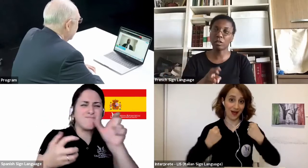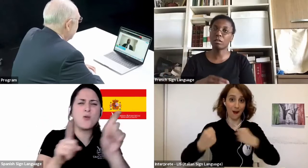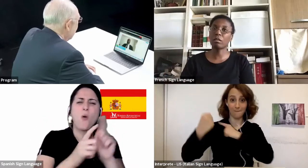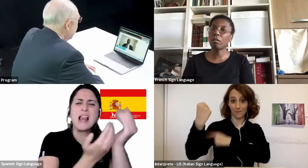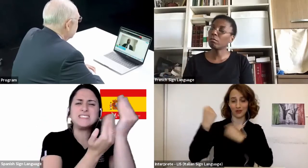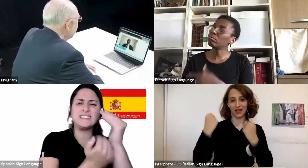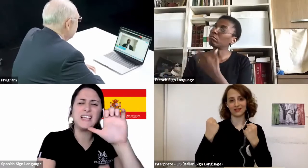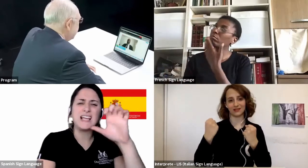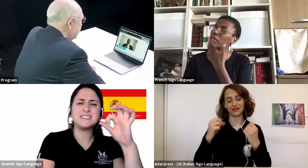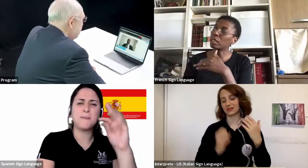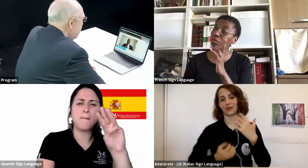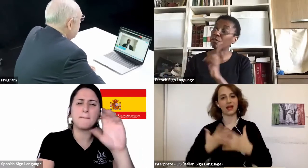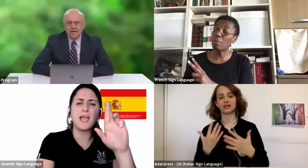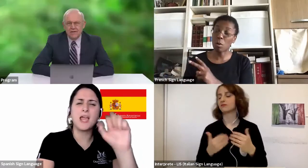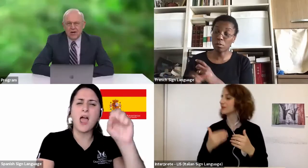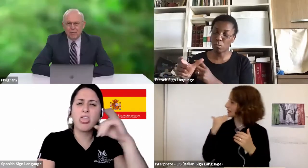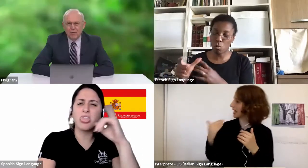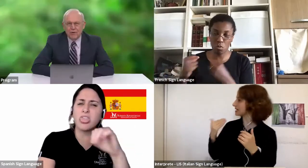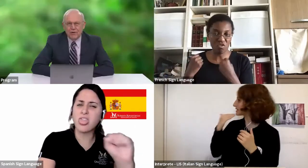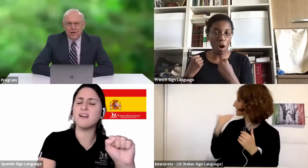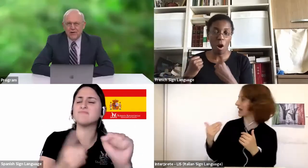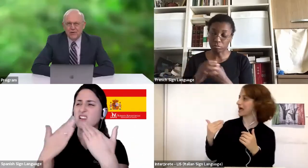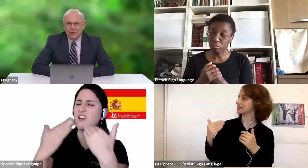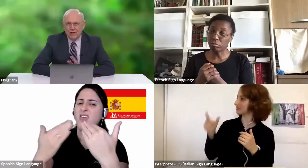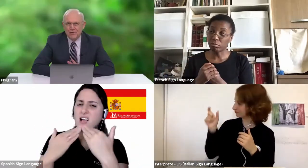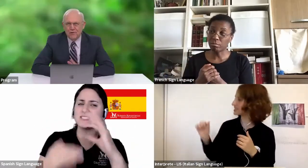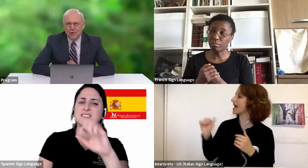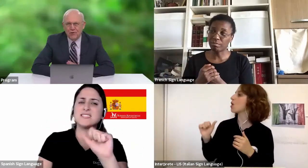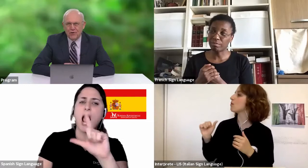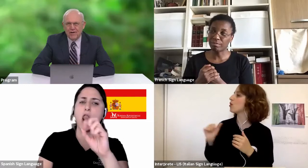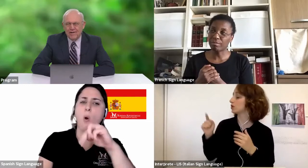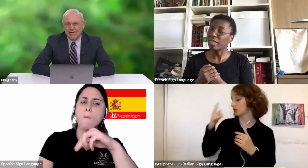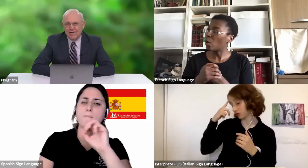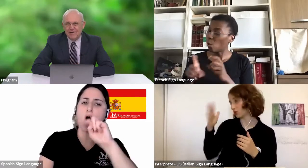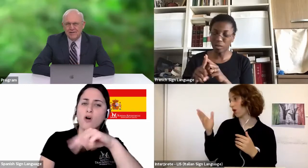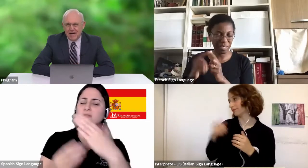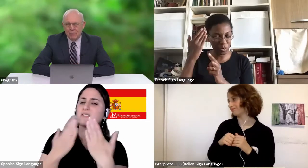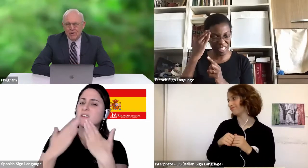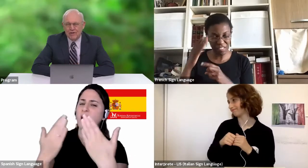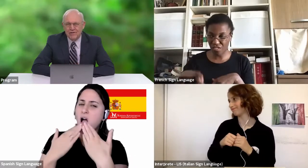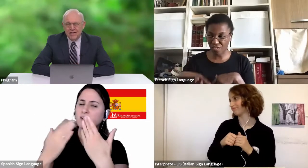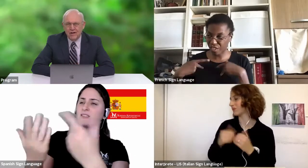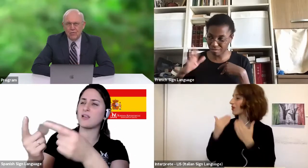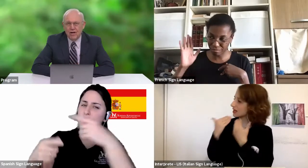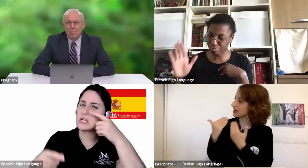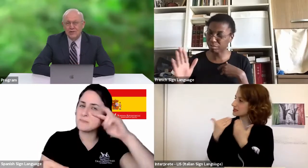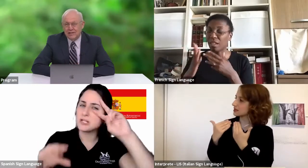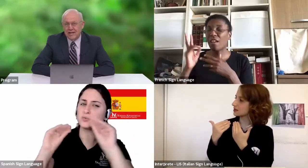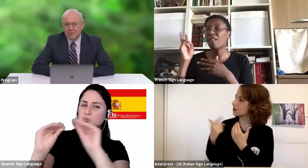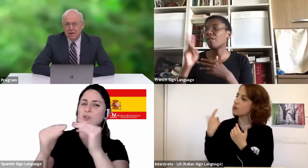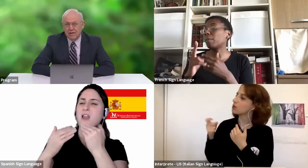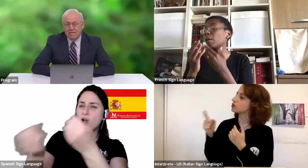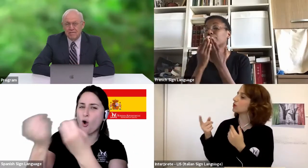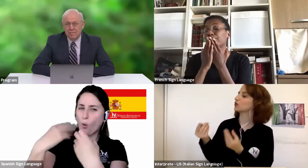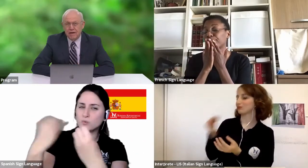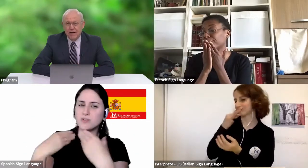know you live that way, too. Solomon, we wish to thank you so much for your time with us. What a blessing